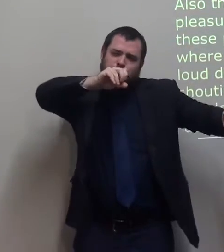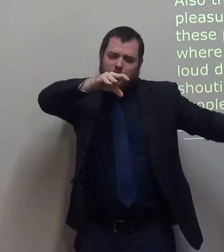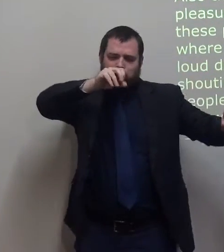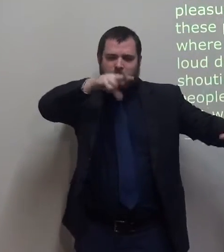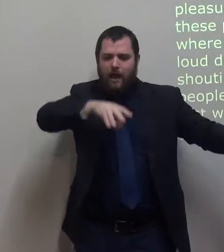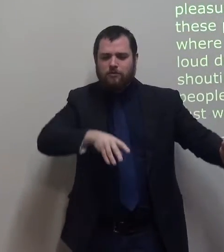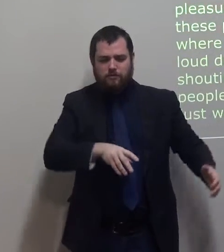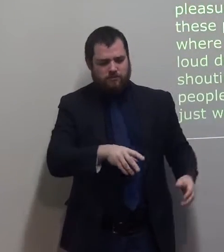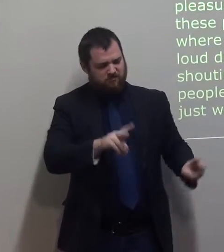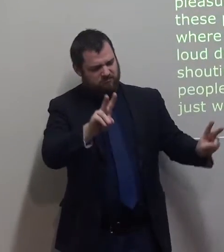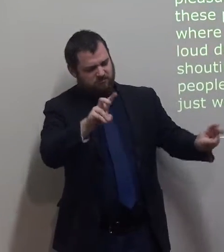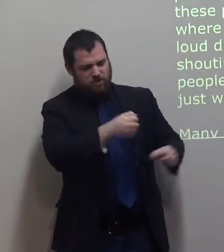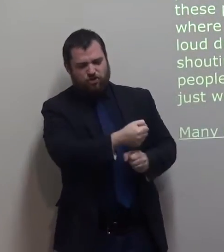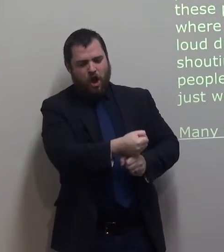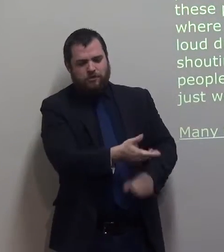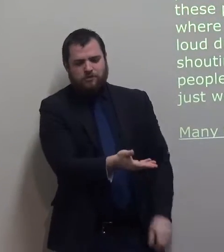those people do not worship God.